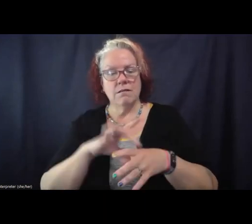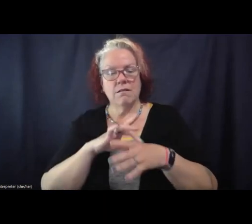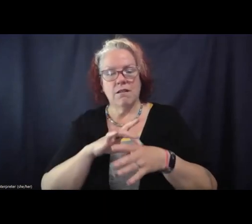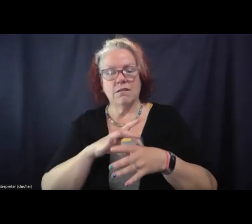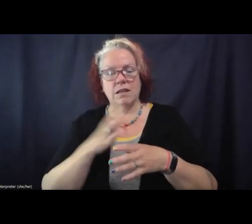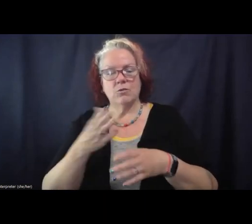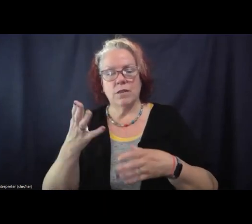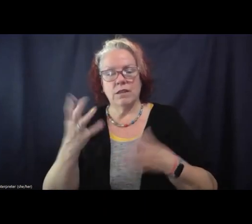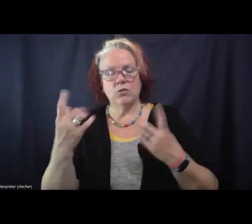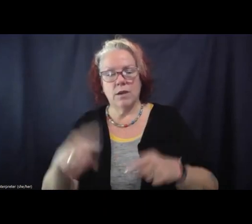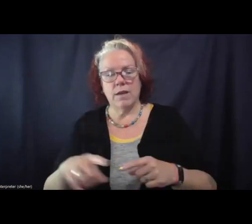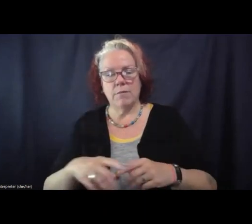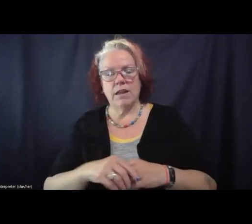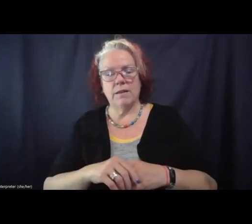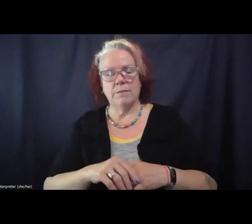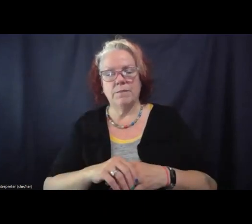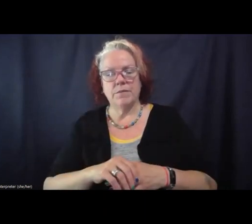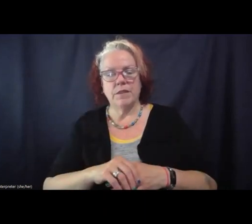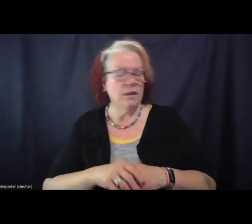um,